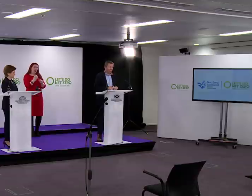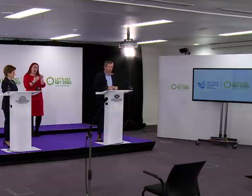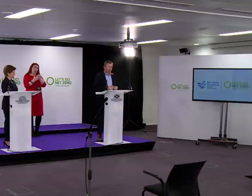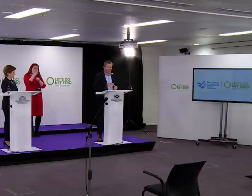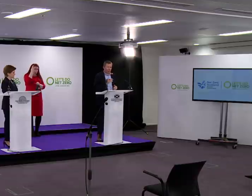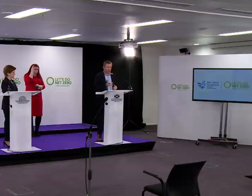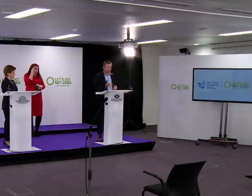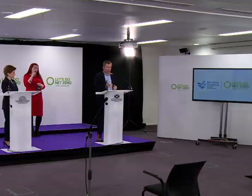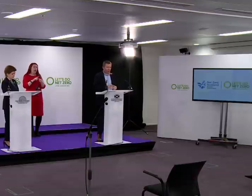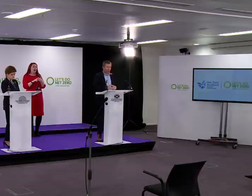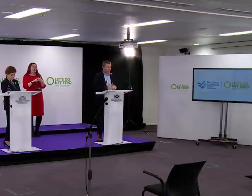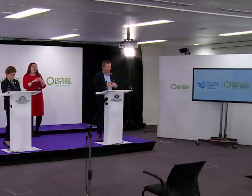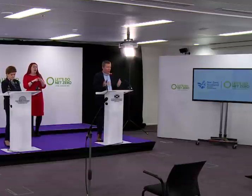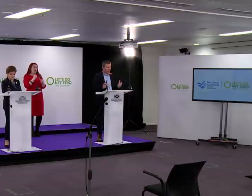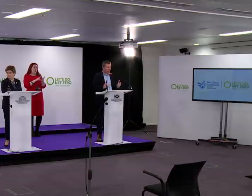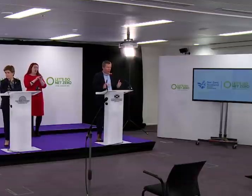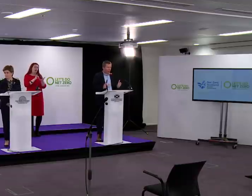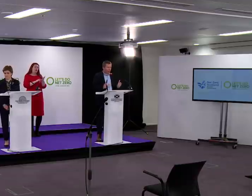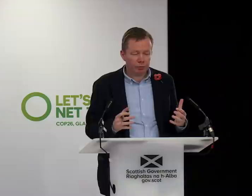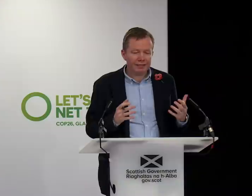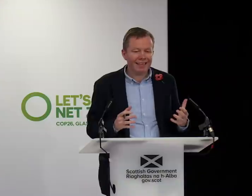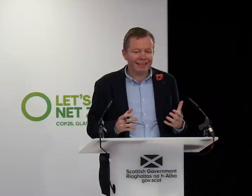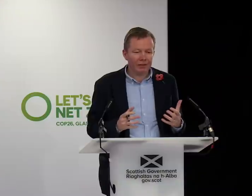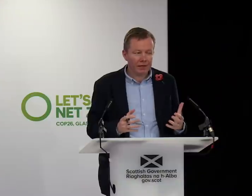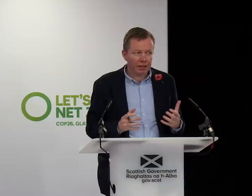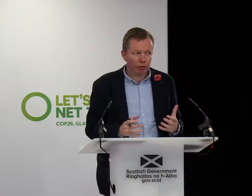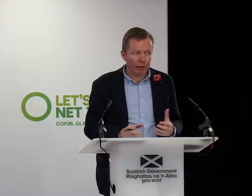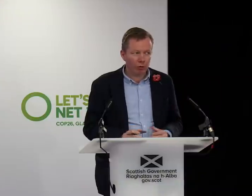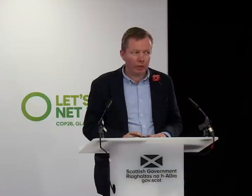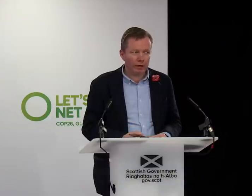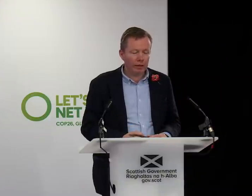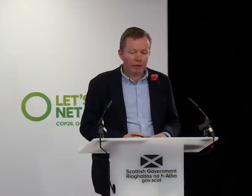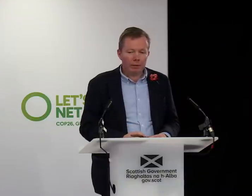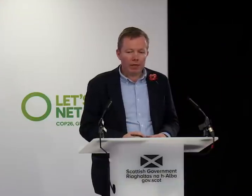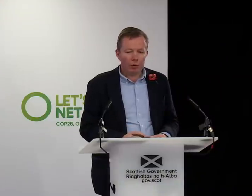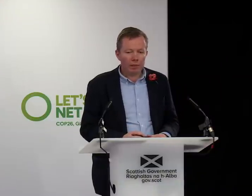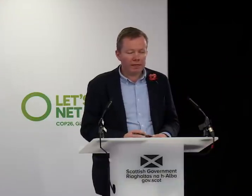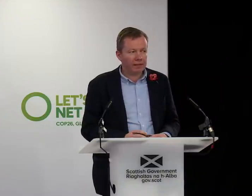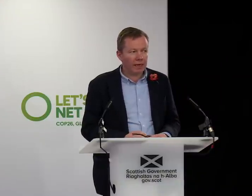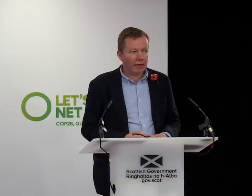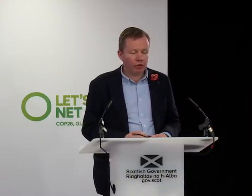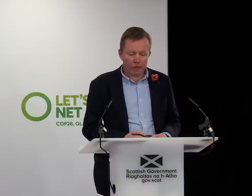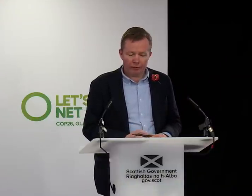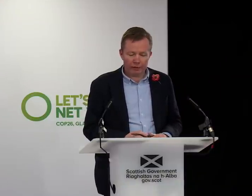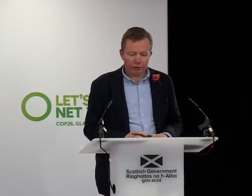Council, Greater Glasgow and Clyde Health Board and the other health boards, particularly in the Central Belt where many will be staying and travelling from.